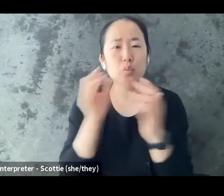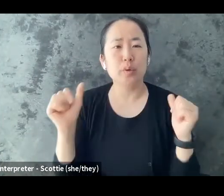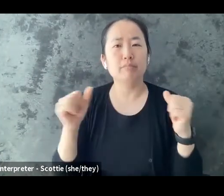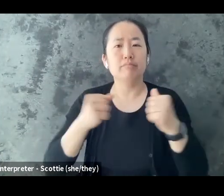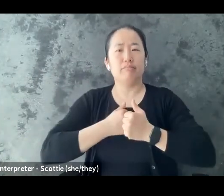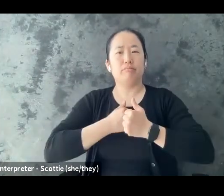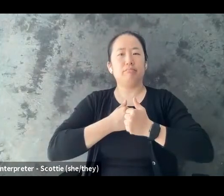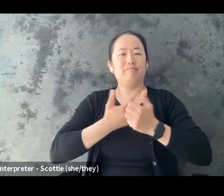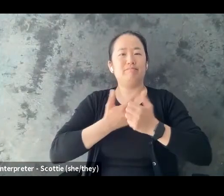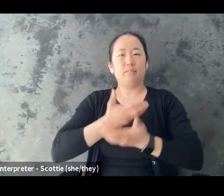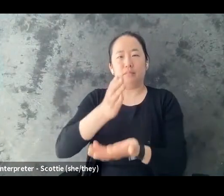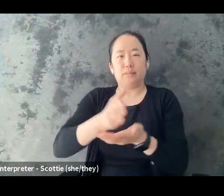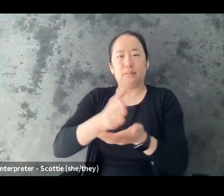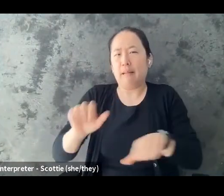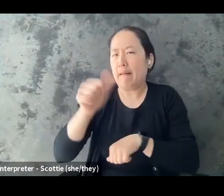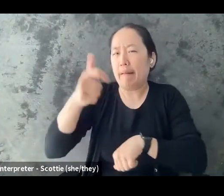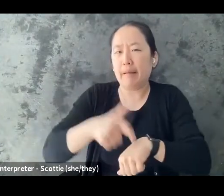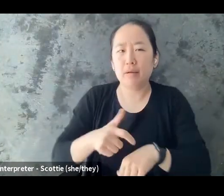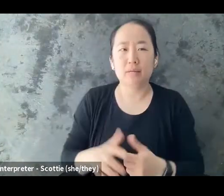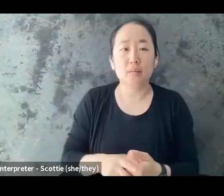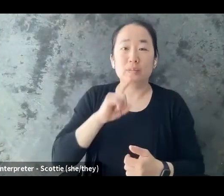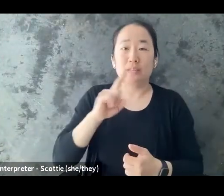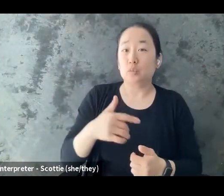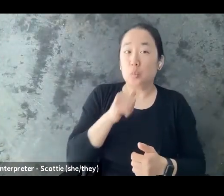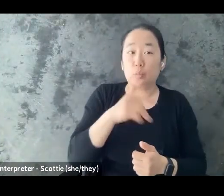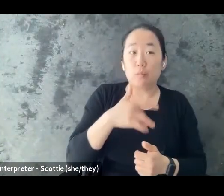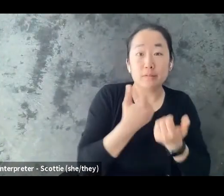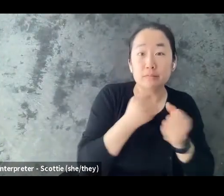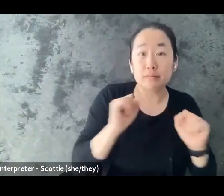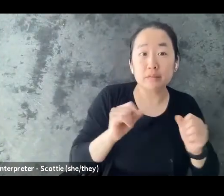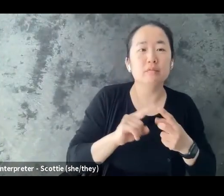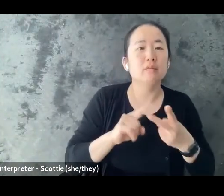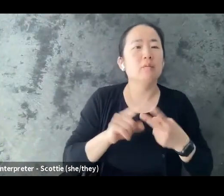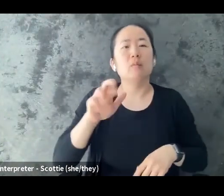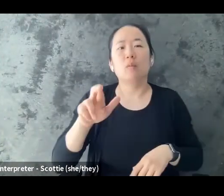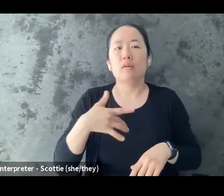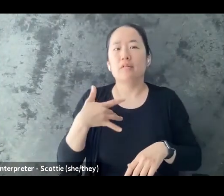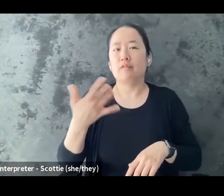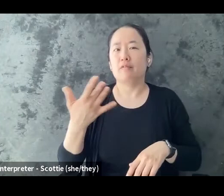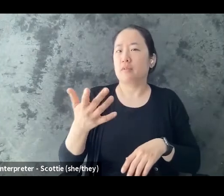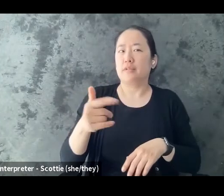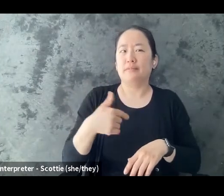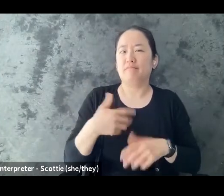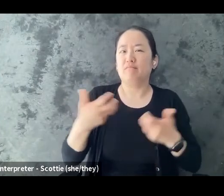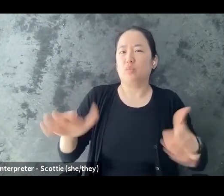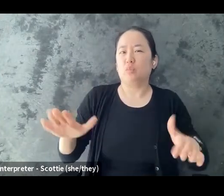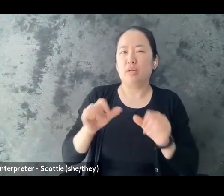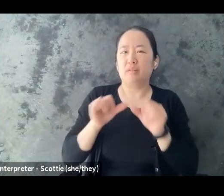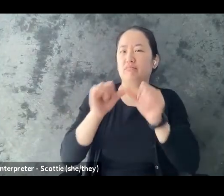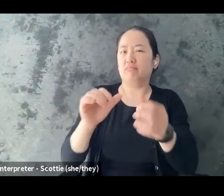because you don't want to continue maybe you started and you realize that you don't want to continue